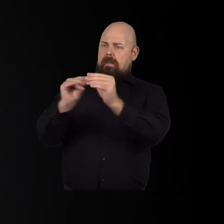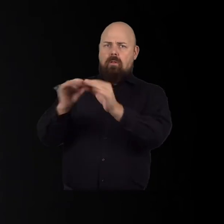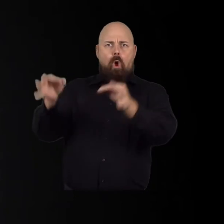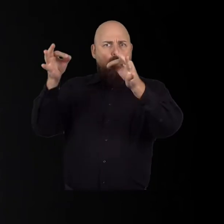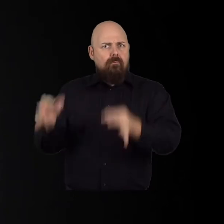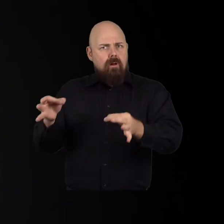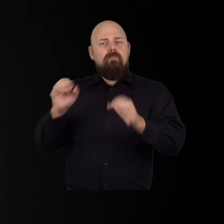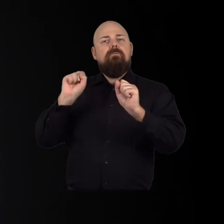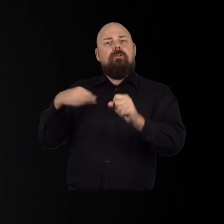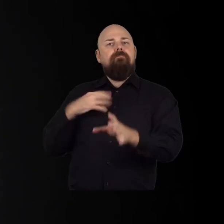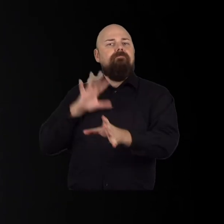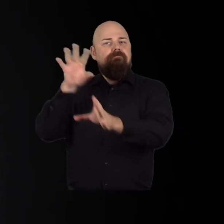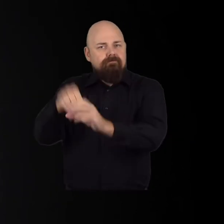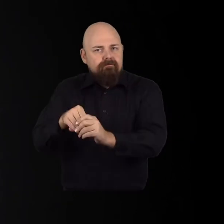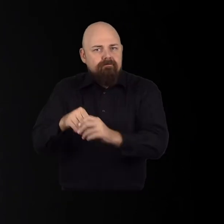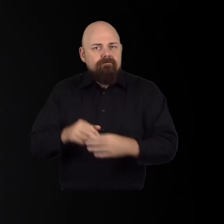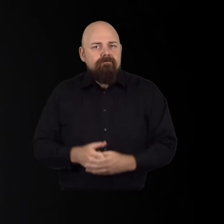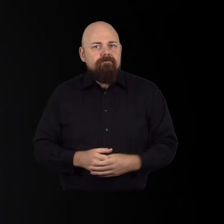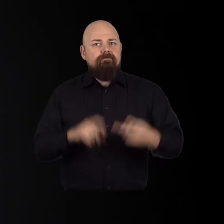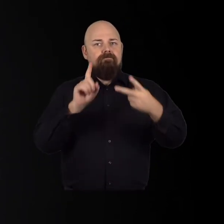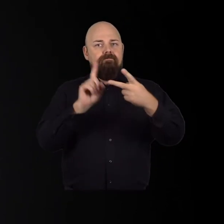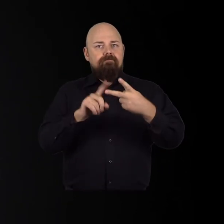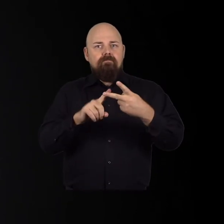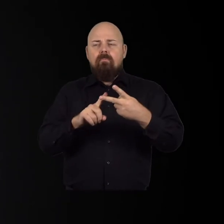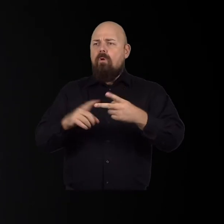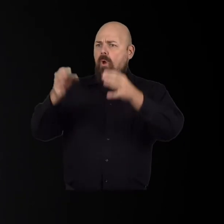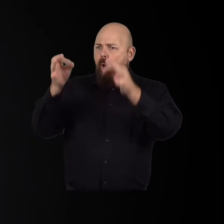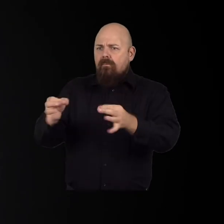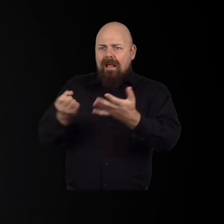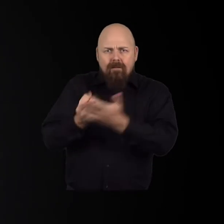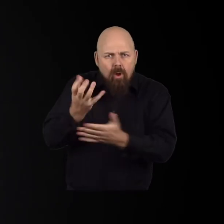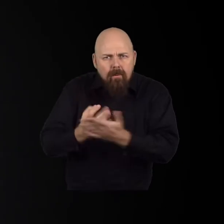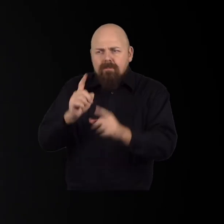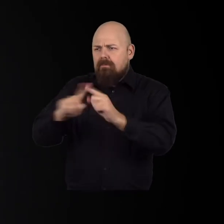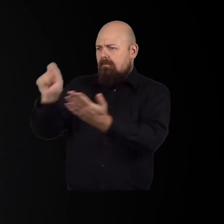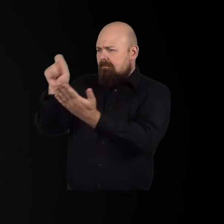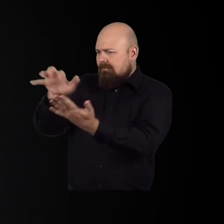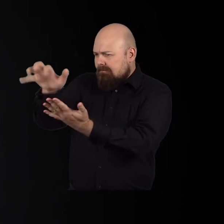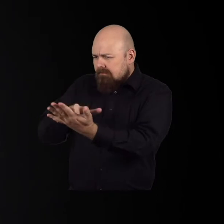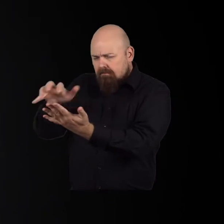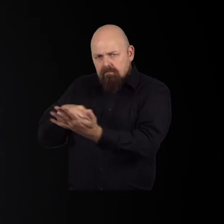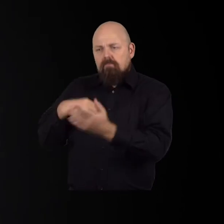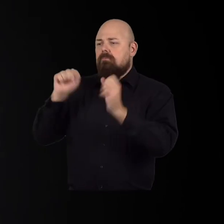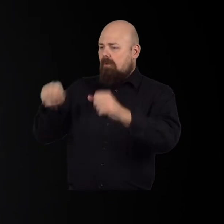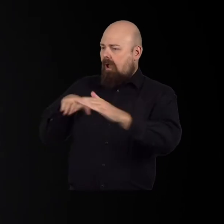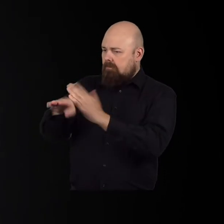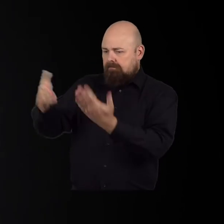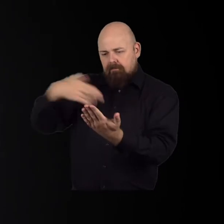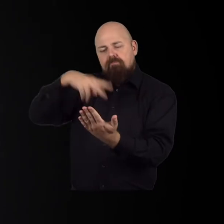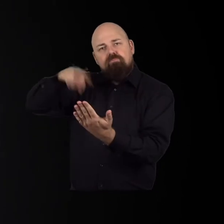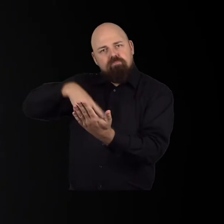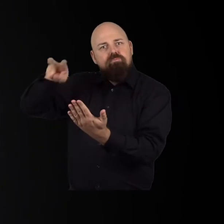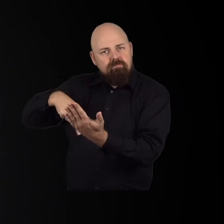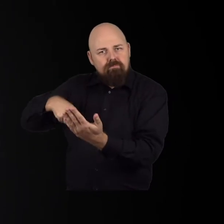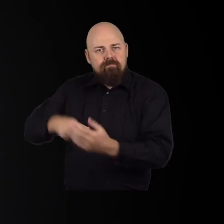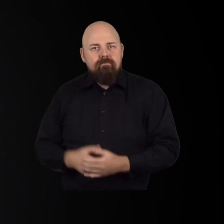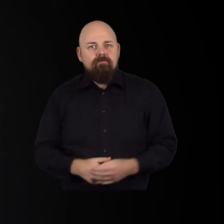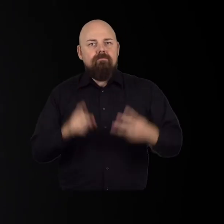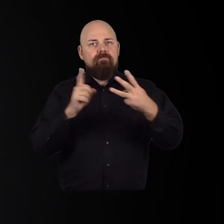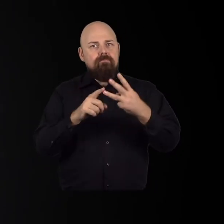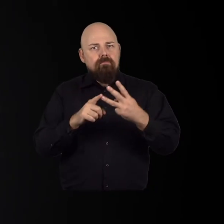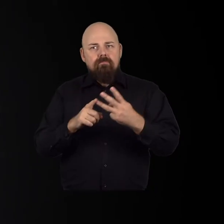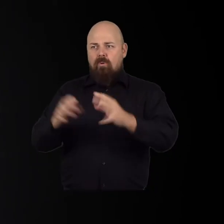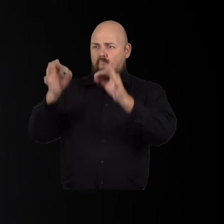attend all official meetings of the forum. Two, to have access to all official information and documents.